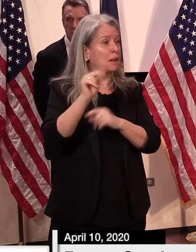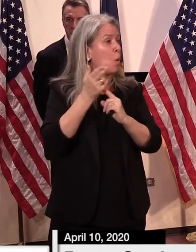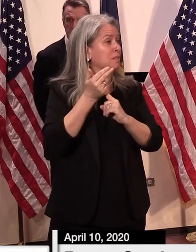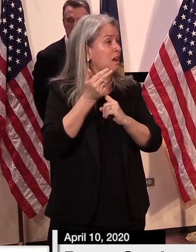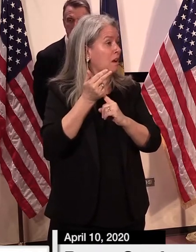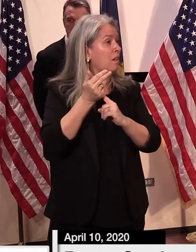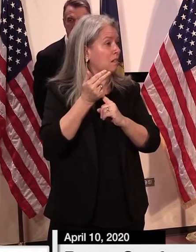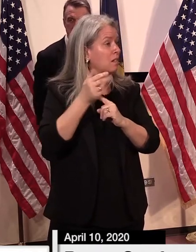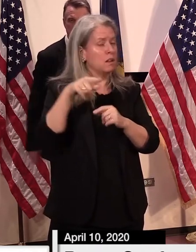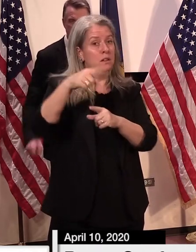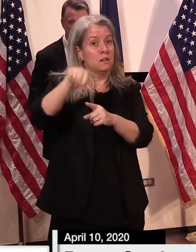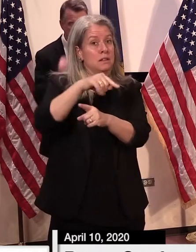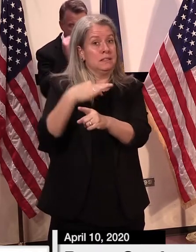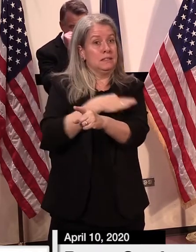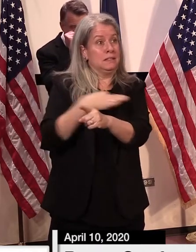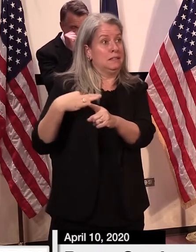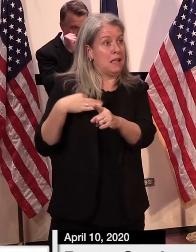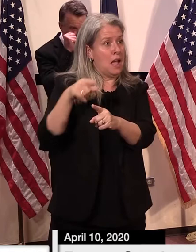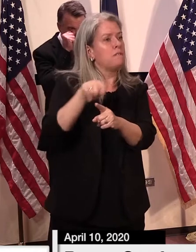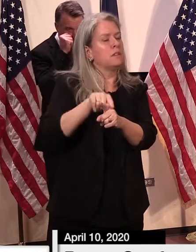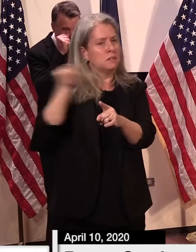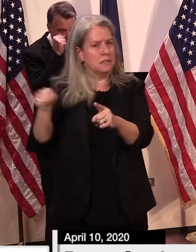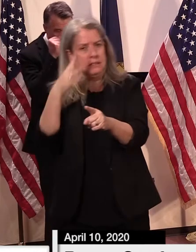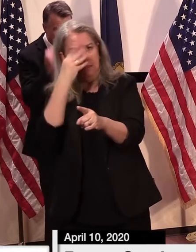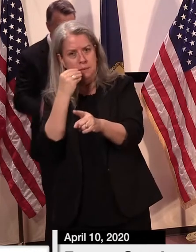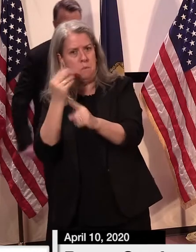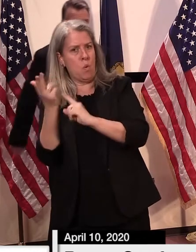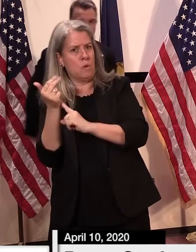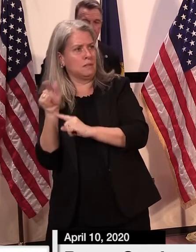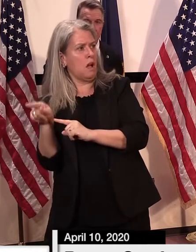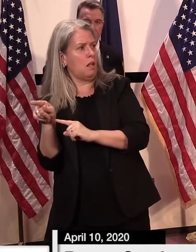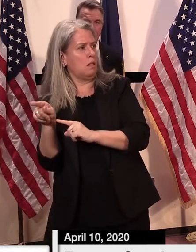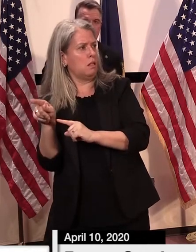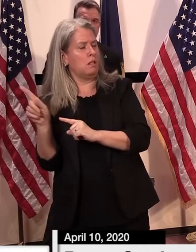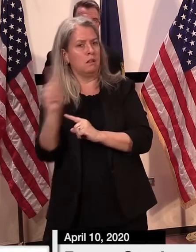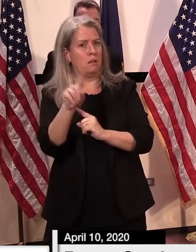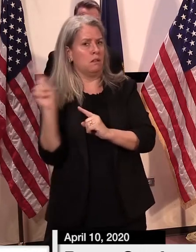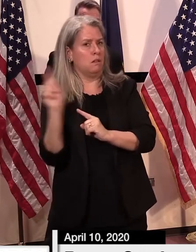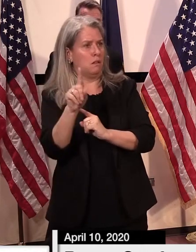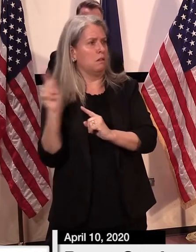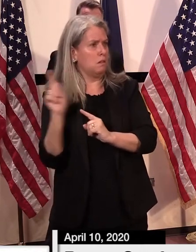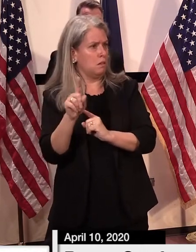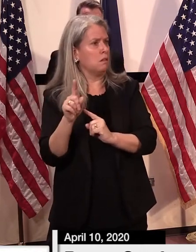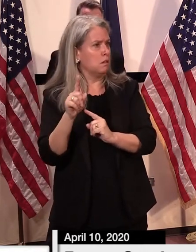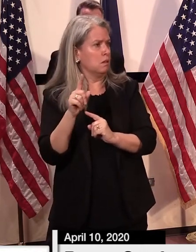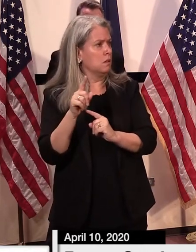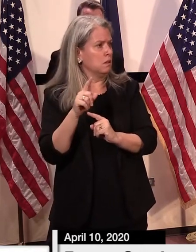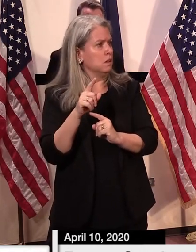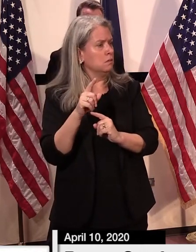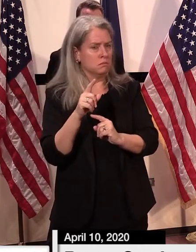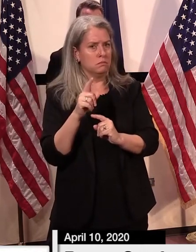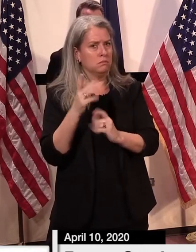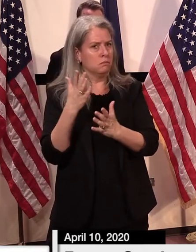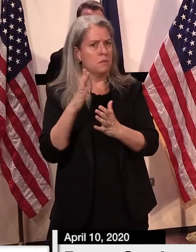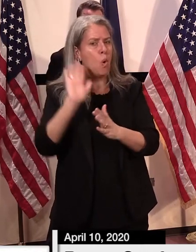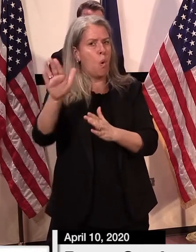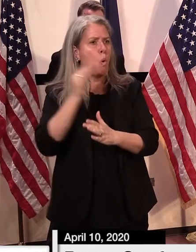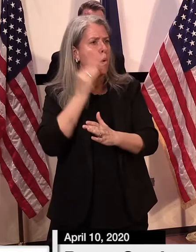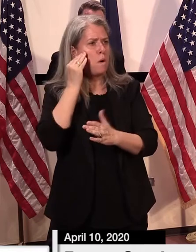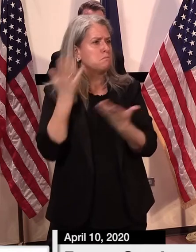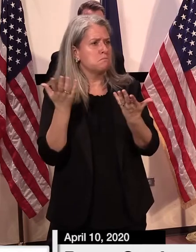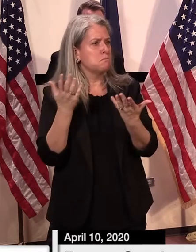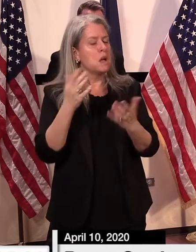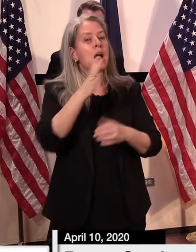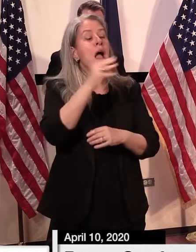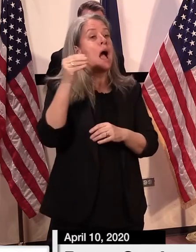those staff to locate if they feel uncomfortable. We'll continue to monitor our employees. And if need be,